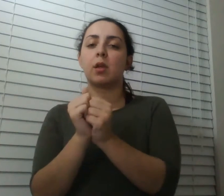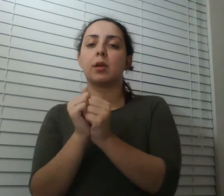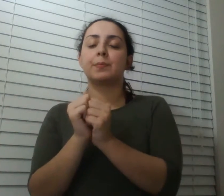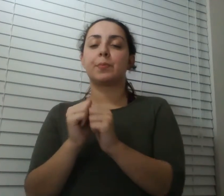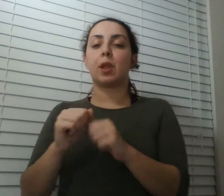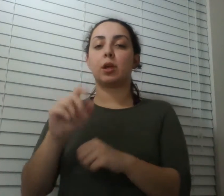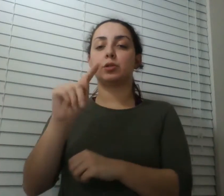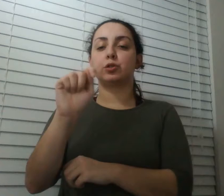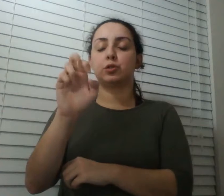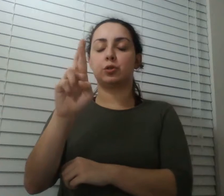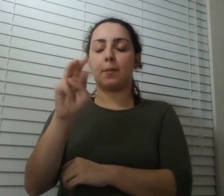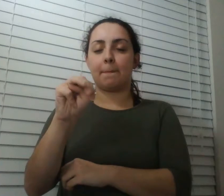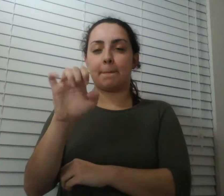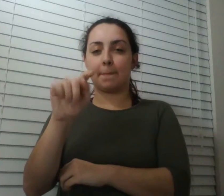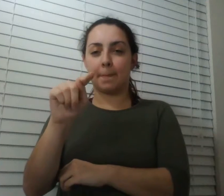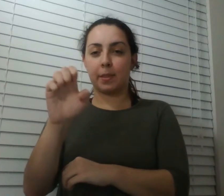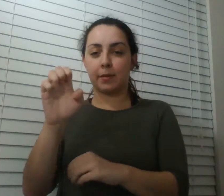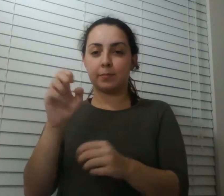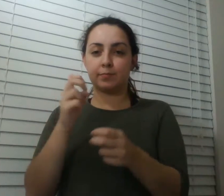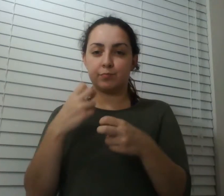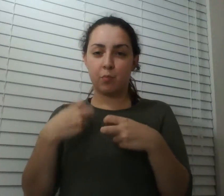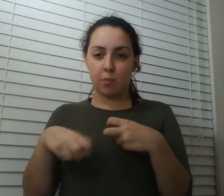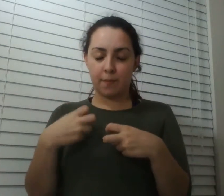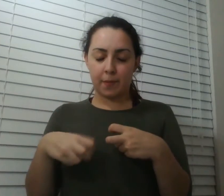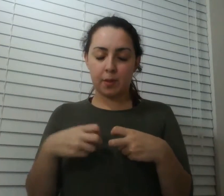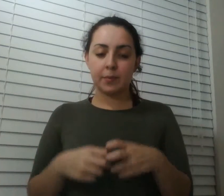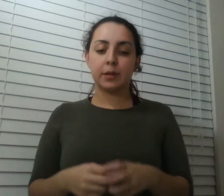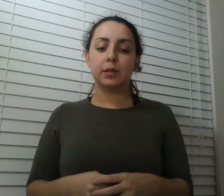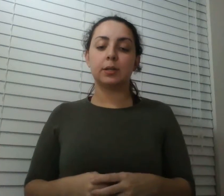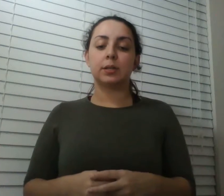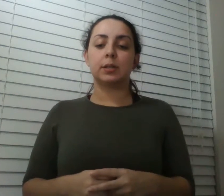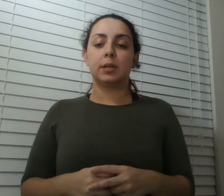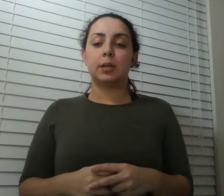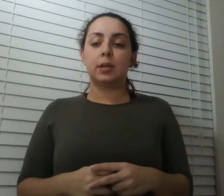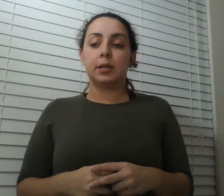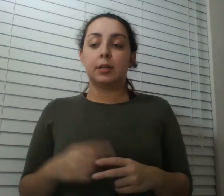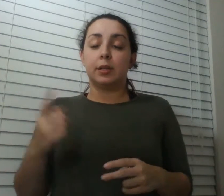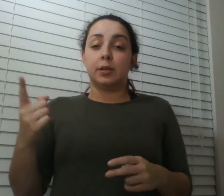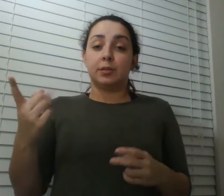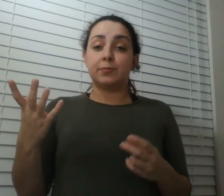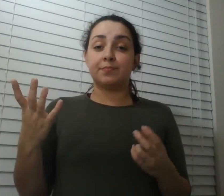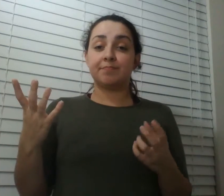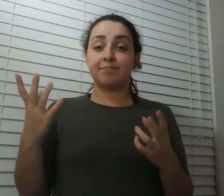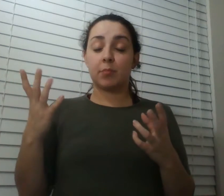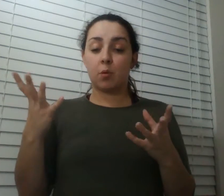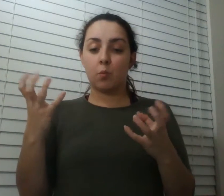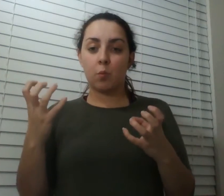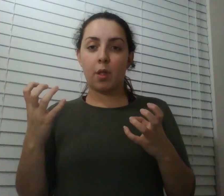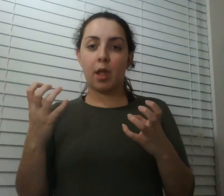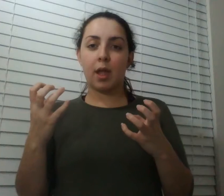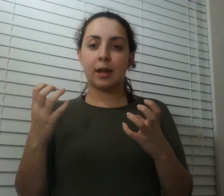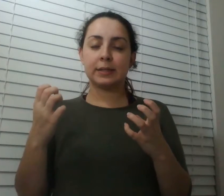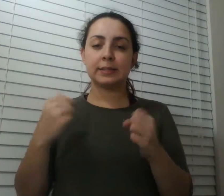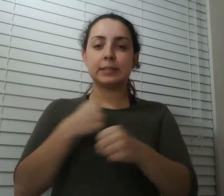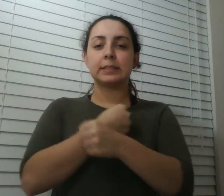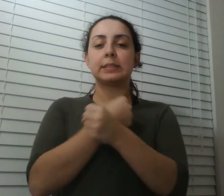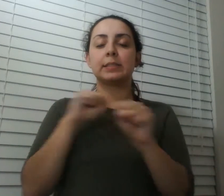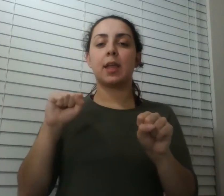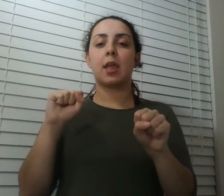and it was her job to preserve the historic homes and jeff was studying the termites i never imagined that i would be